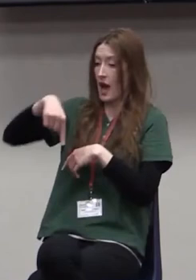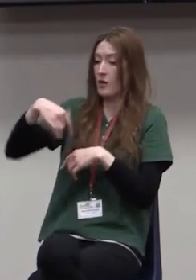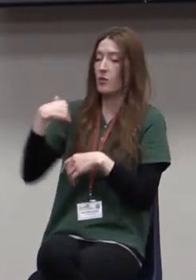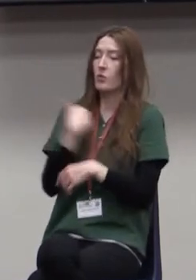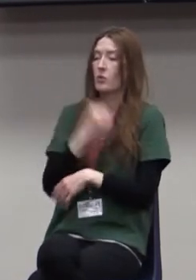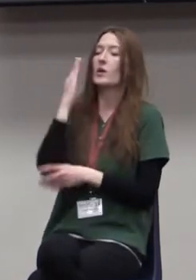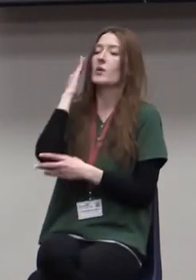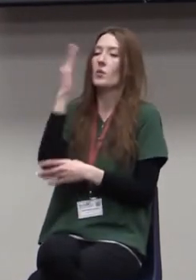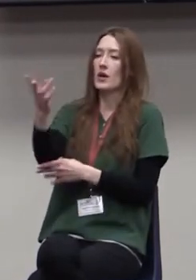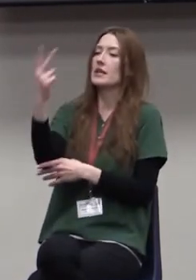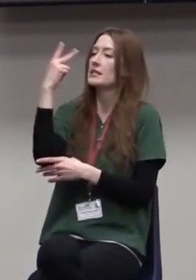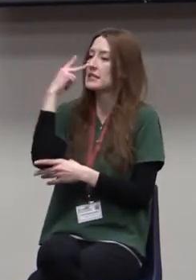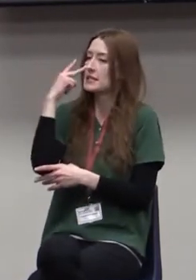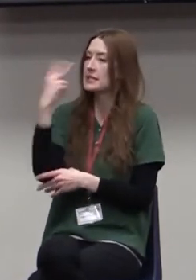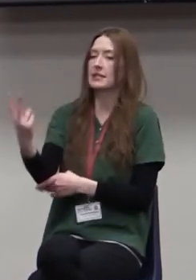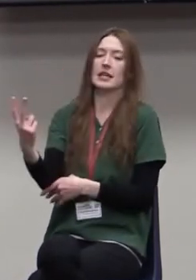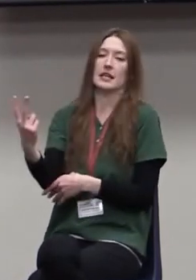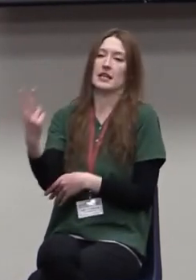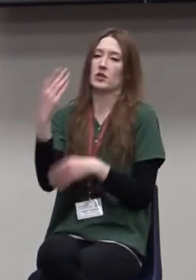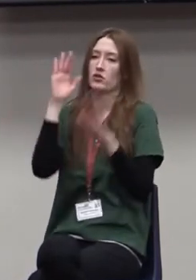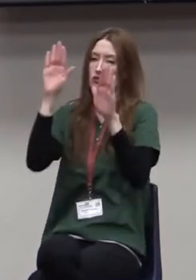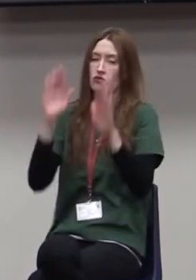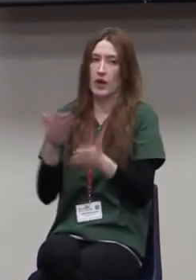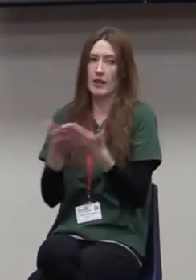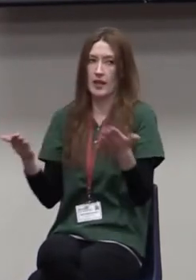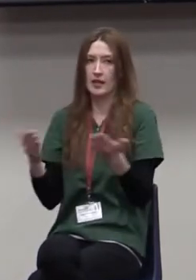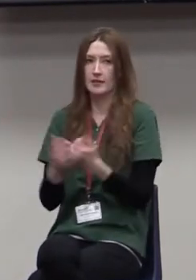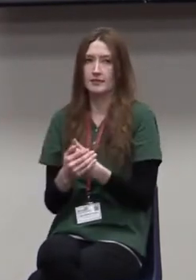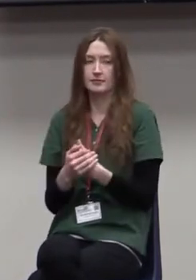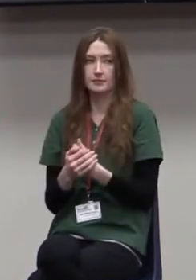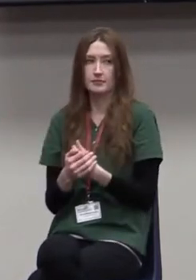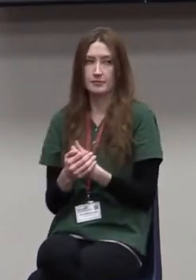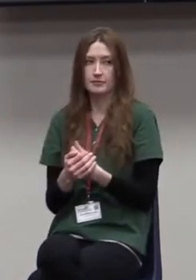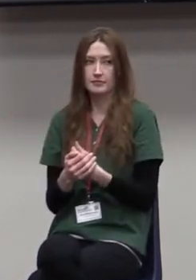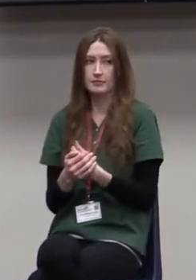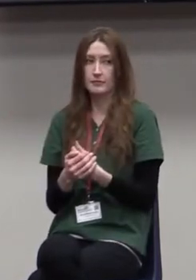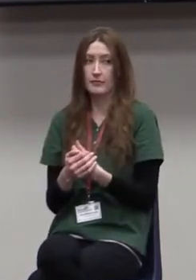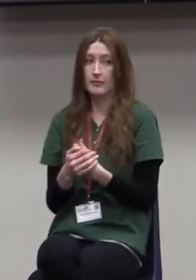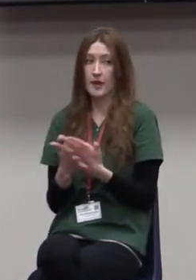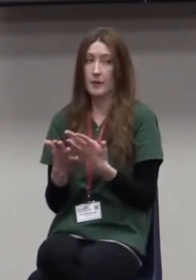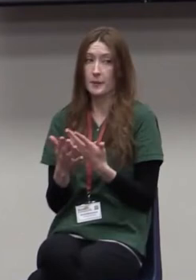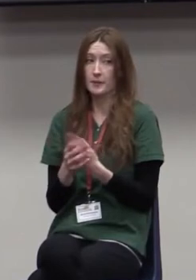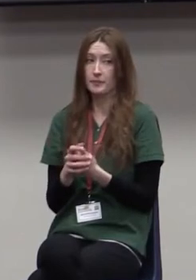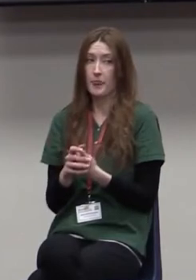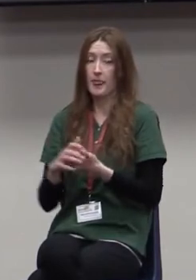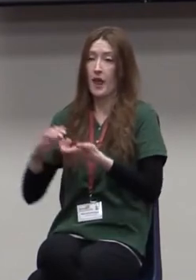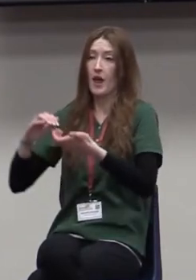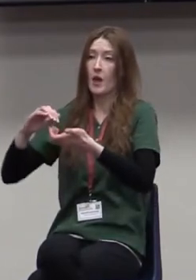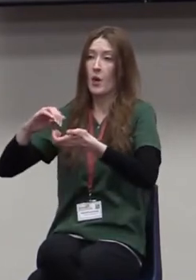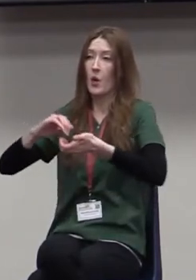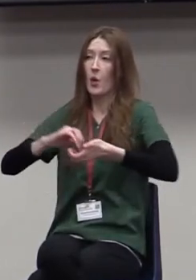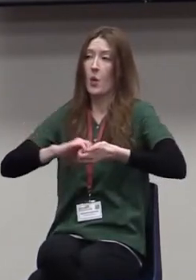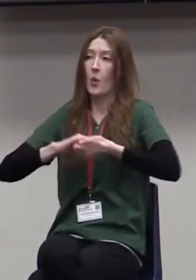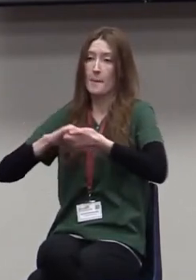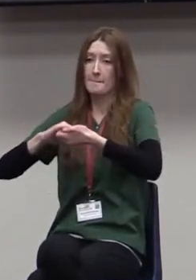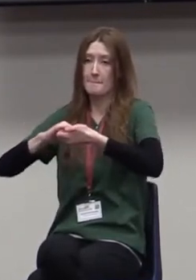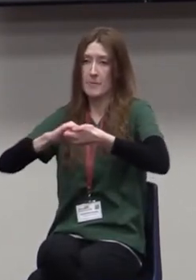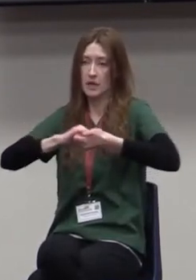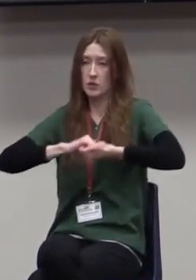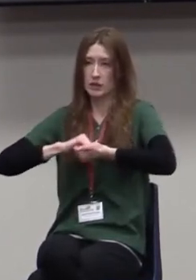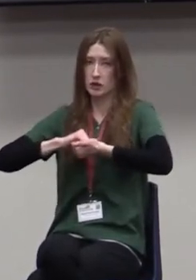And the last piece here before we create the cycle is cooperation. We've got to work